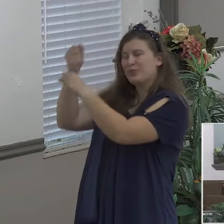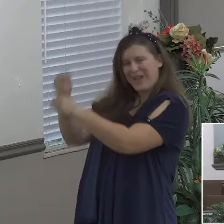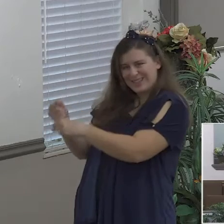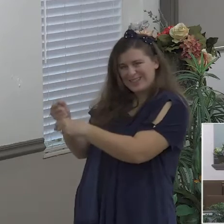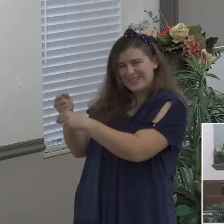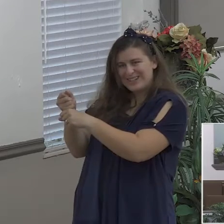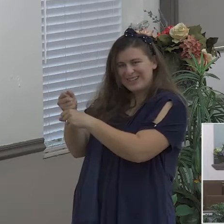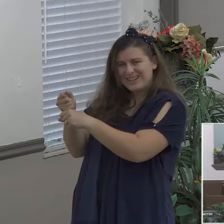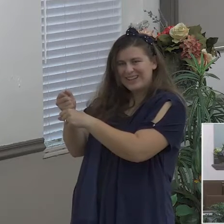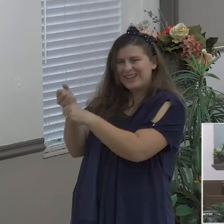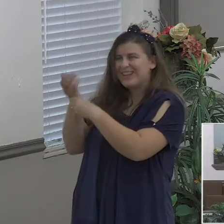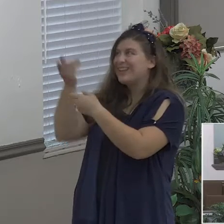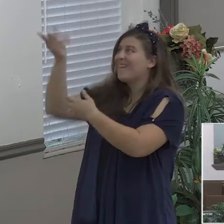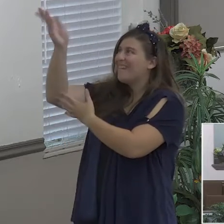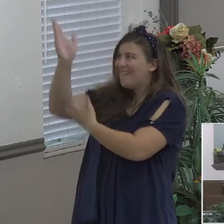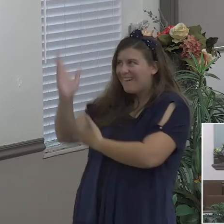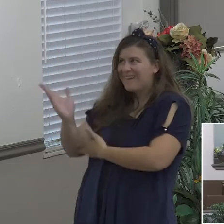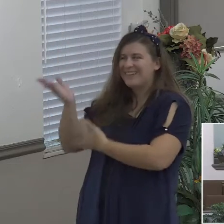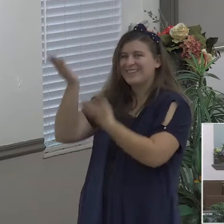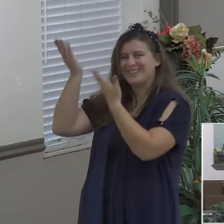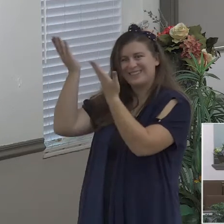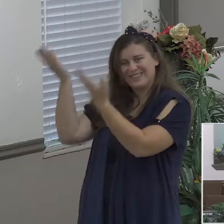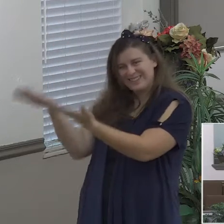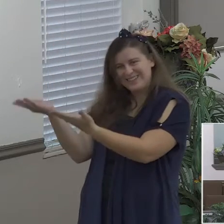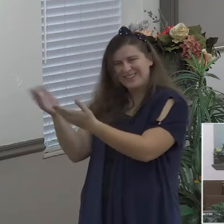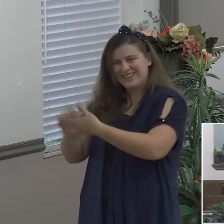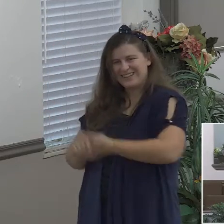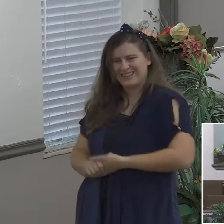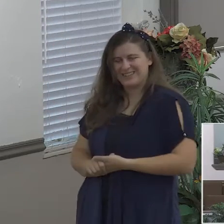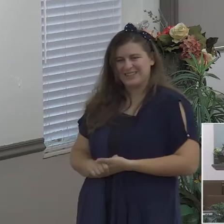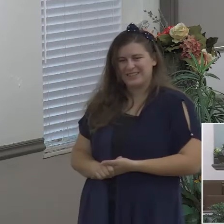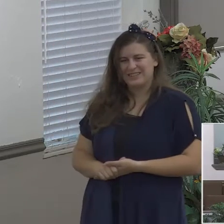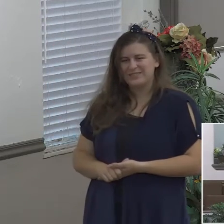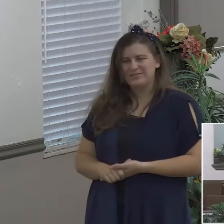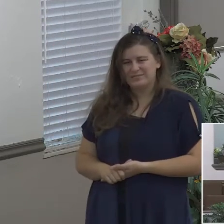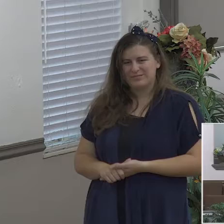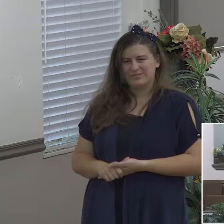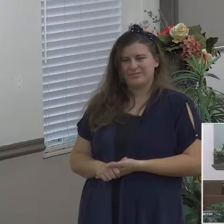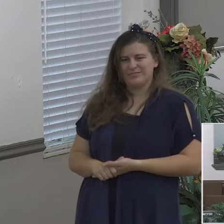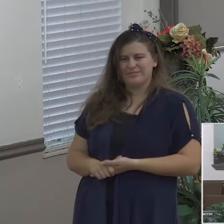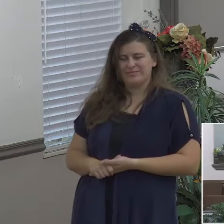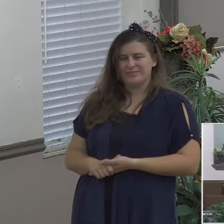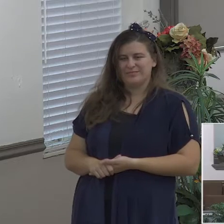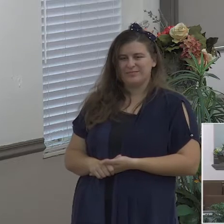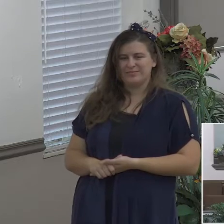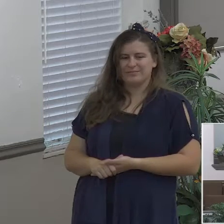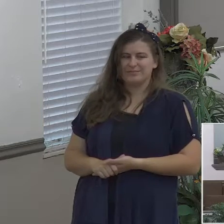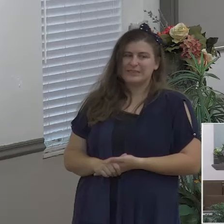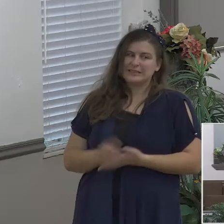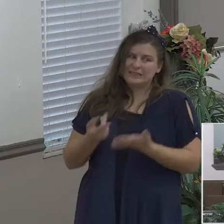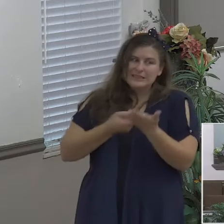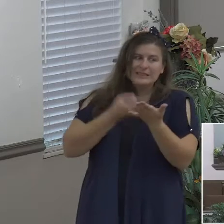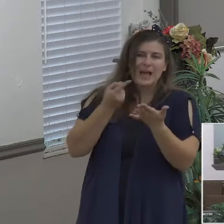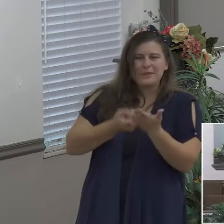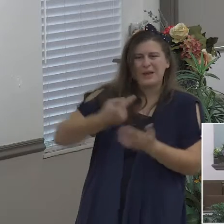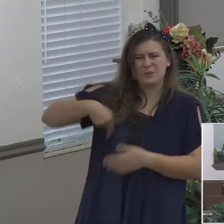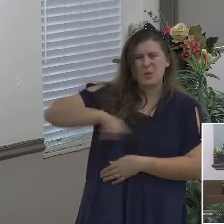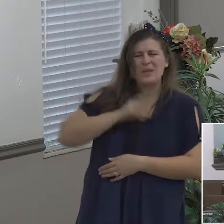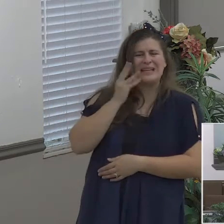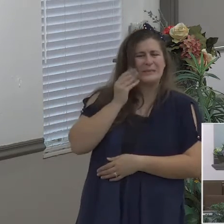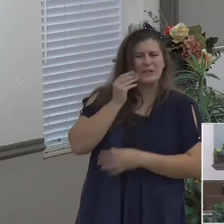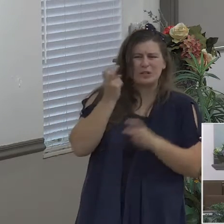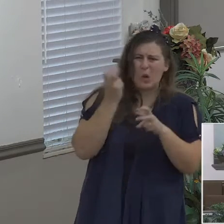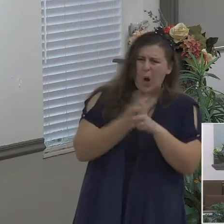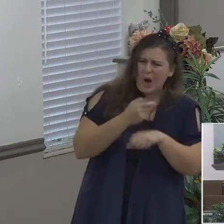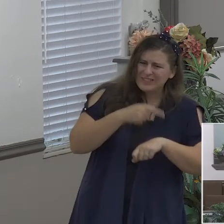well there's some things that we go through and I mentioned it in the very beginning there's trials there's all kinds of difficulties troubles various